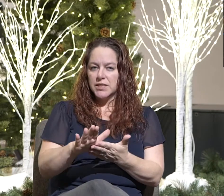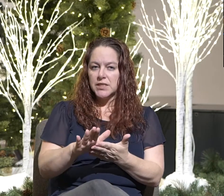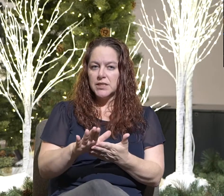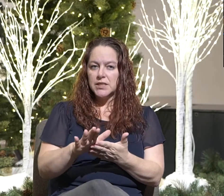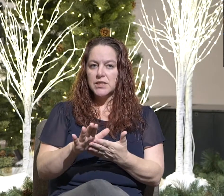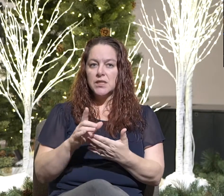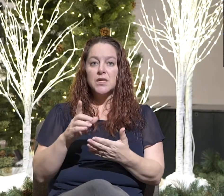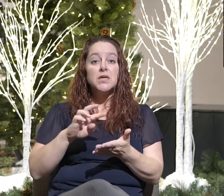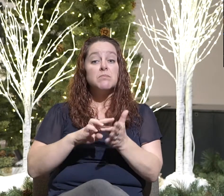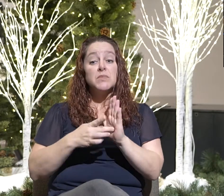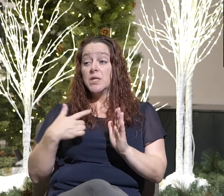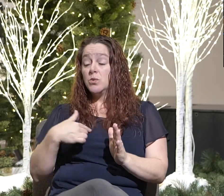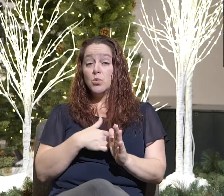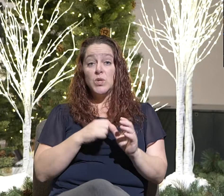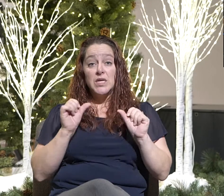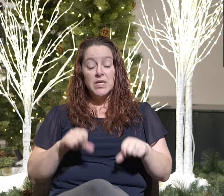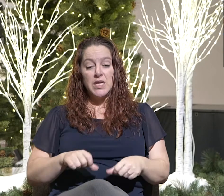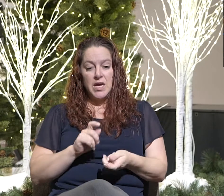equipped for every good work.